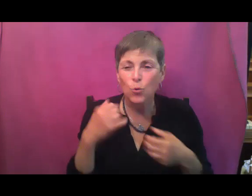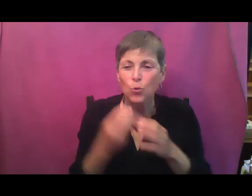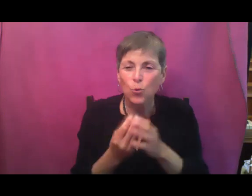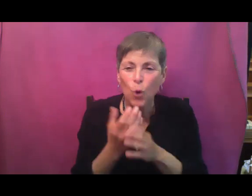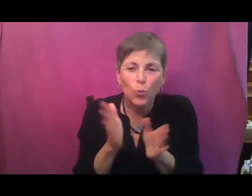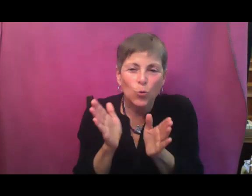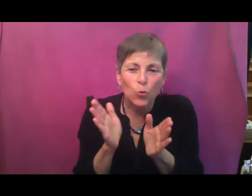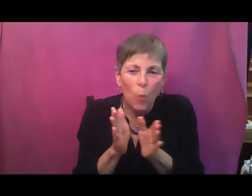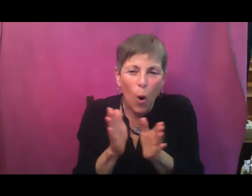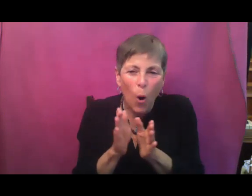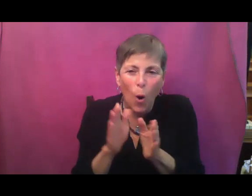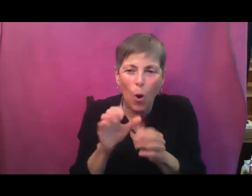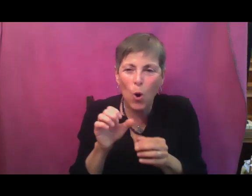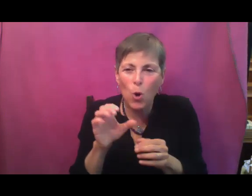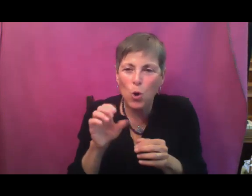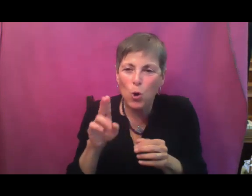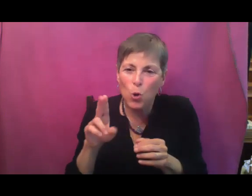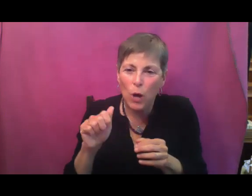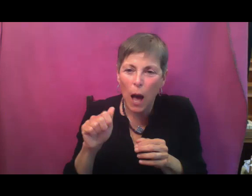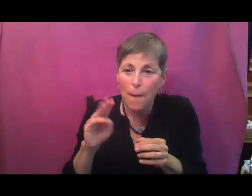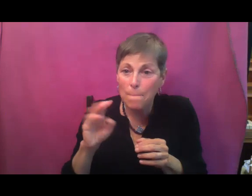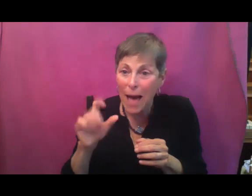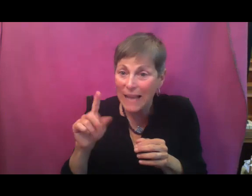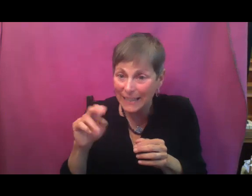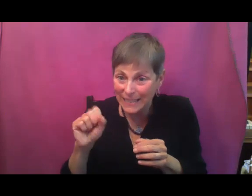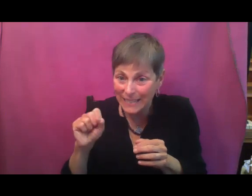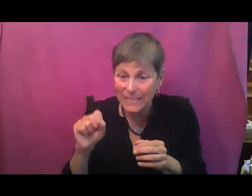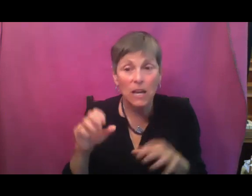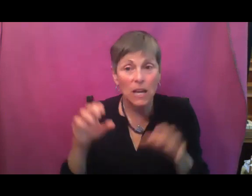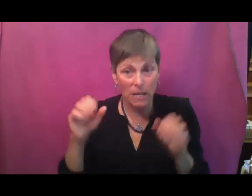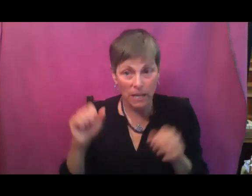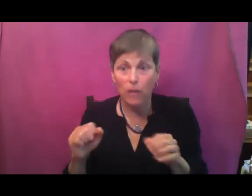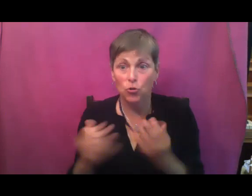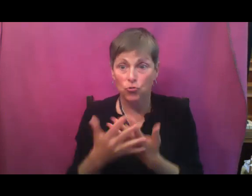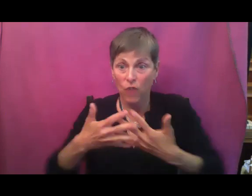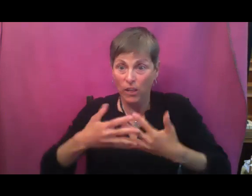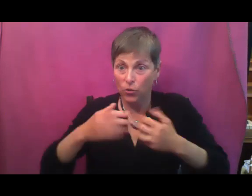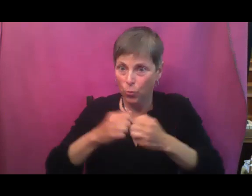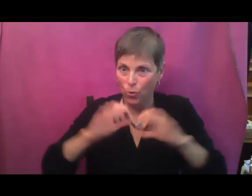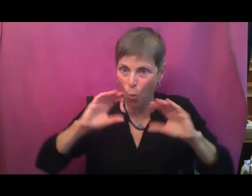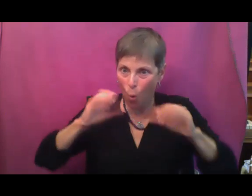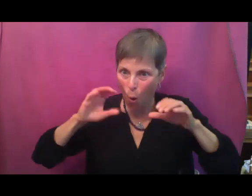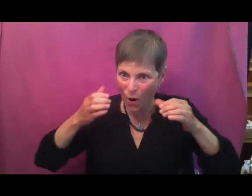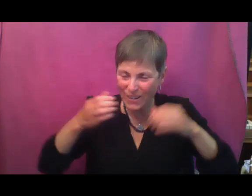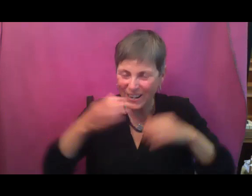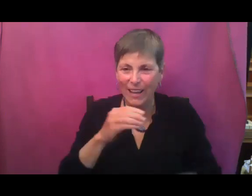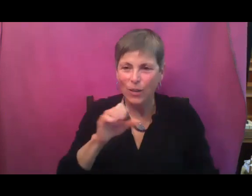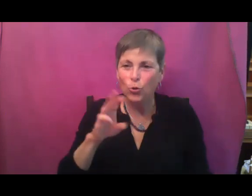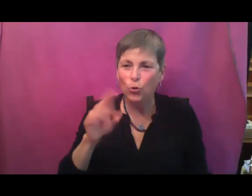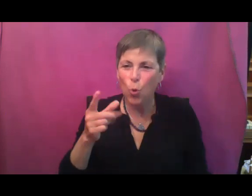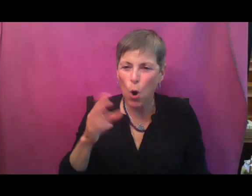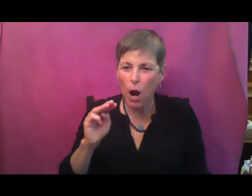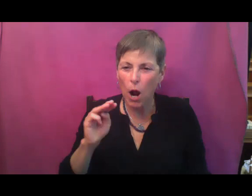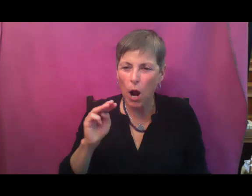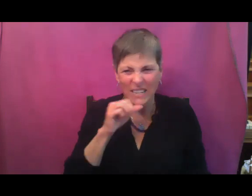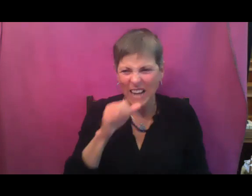cucamelons, you can also trellis those on corn and sorghum. And it's very fun. So now let's